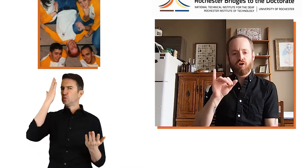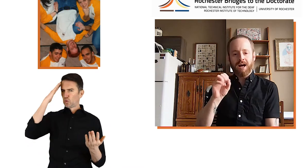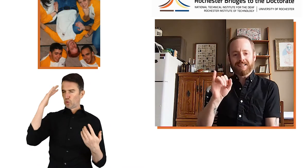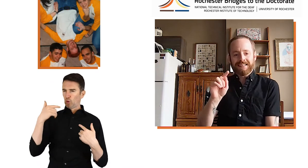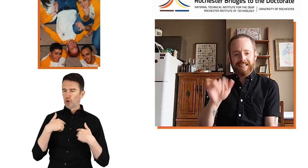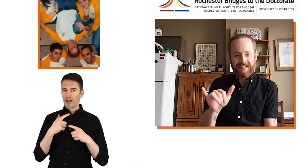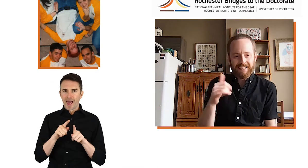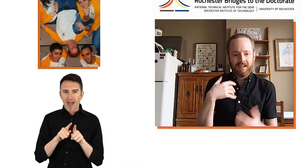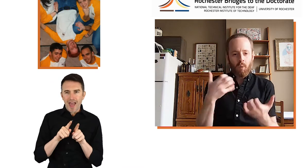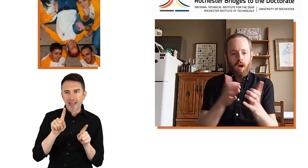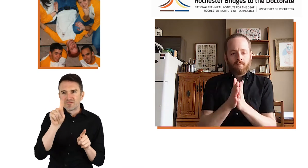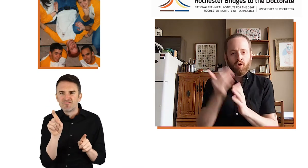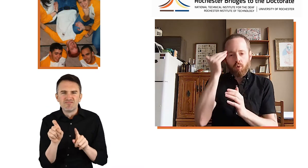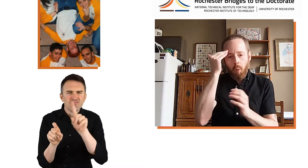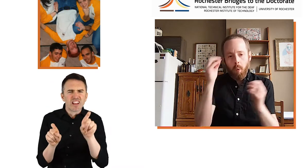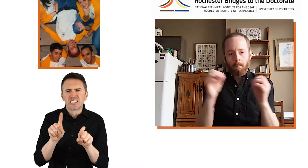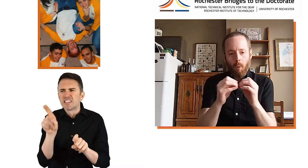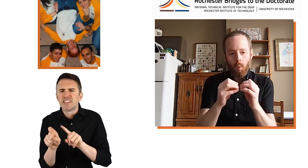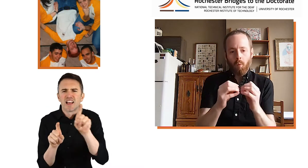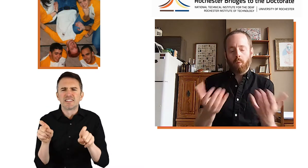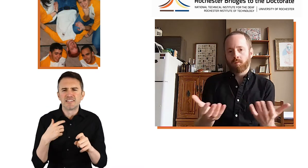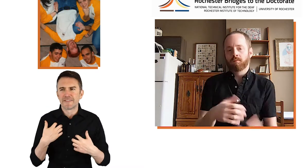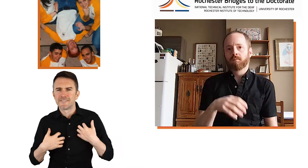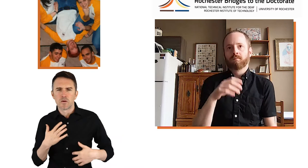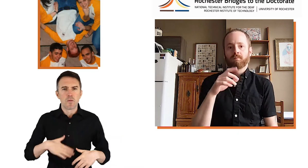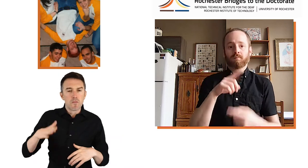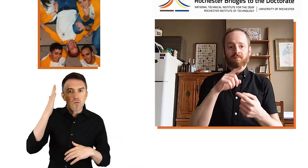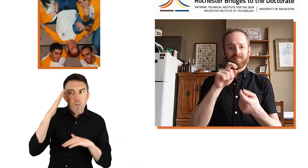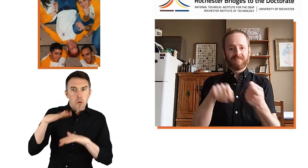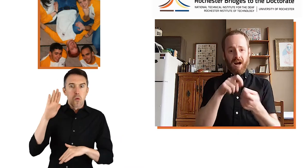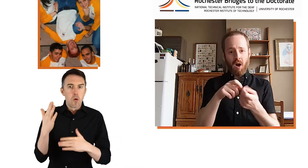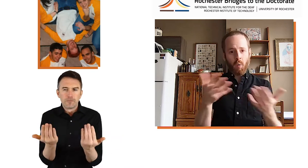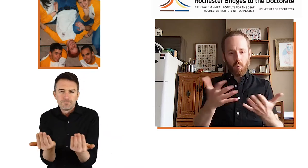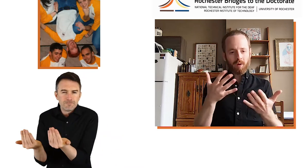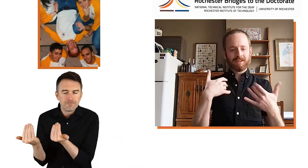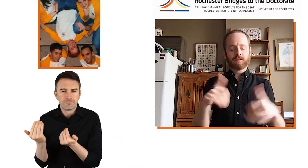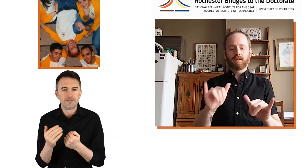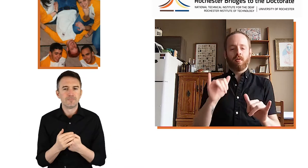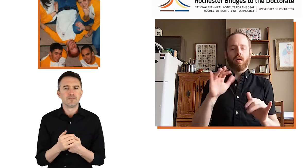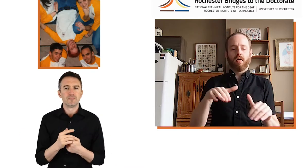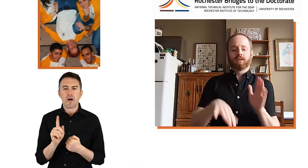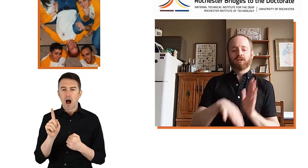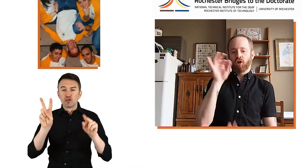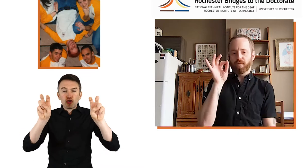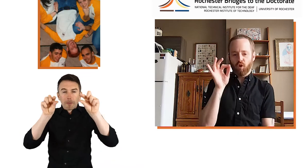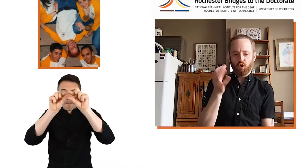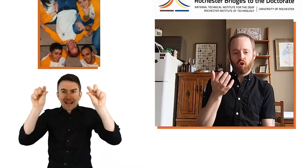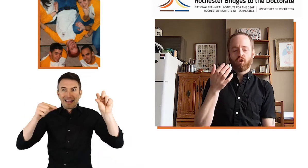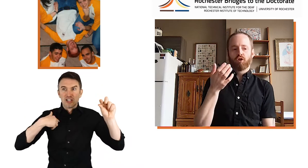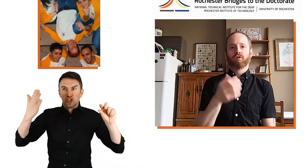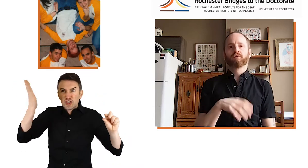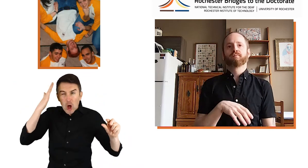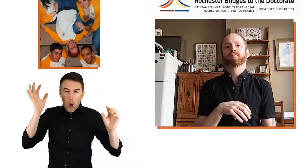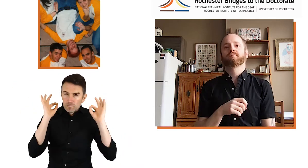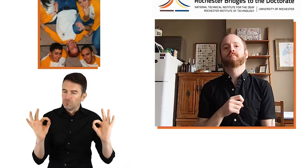I already knew that I had a curiosity in general and wanted to learn more. But I hadn't yet